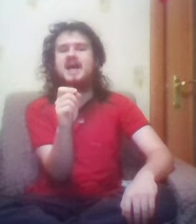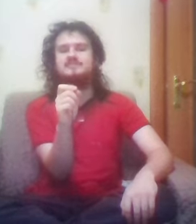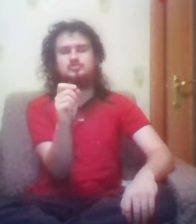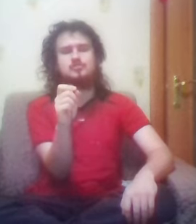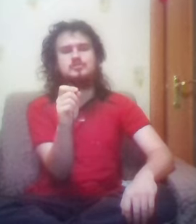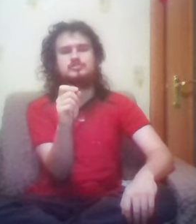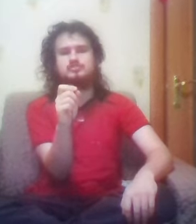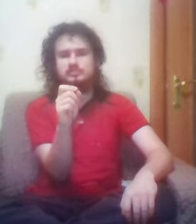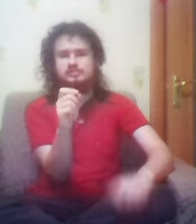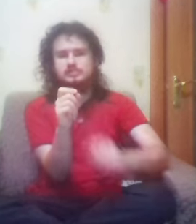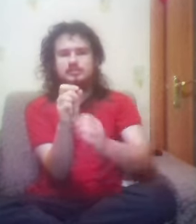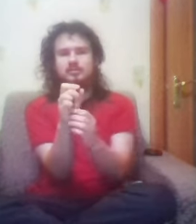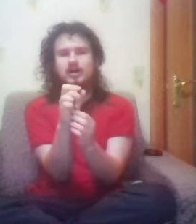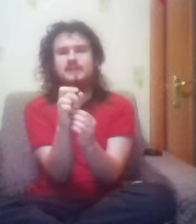This love,